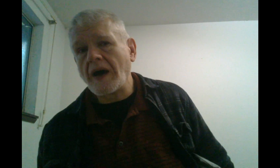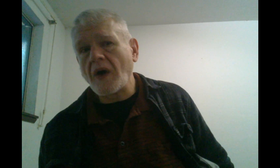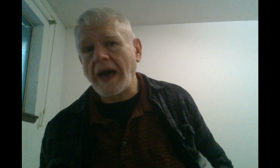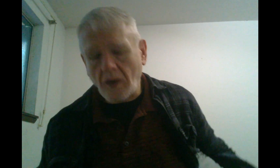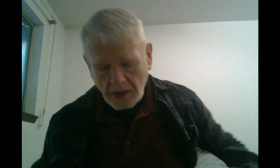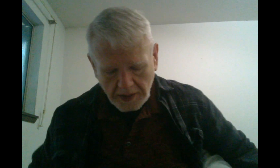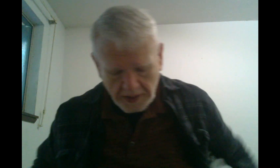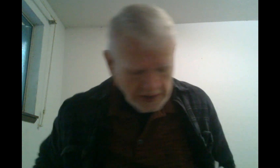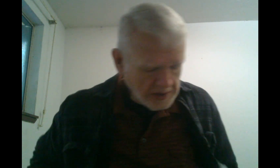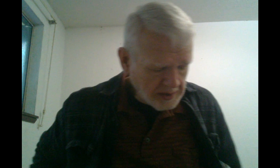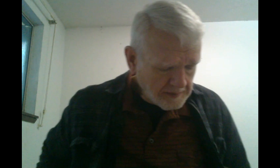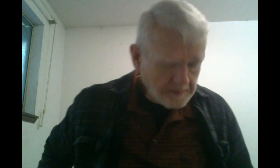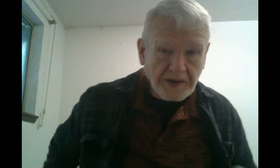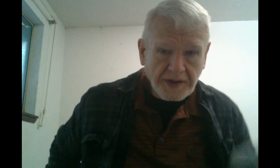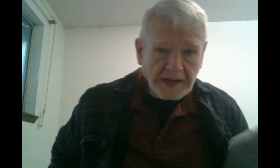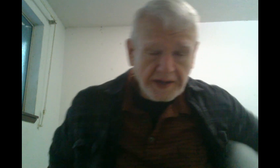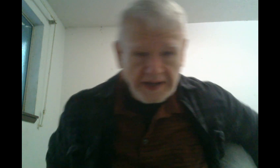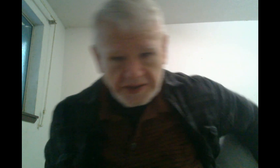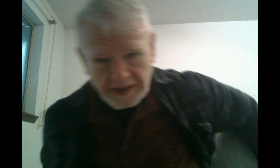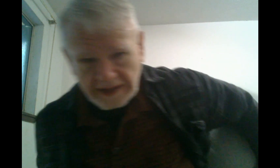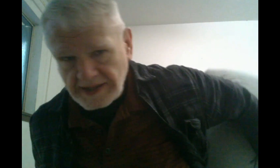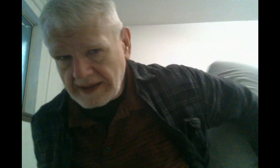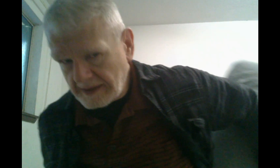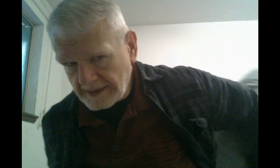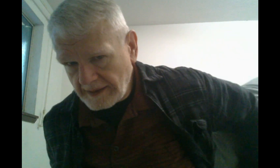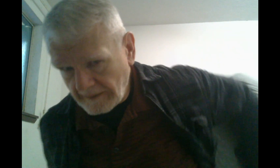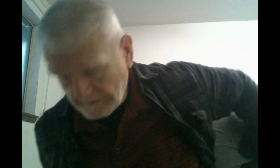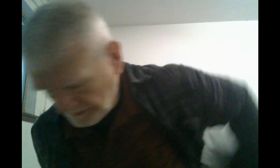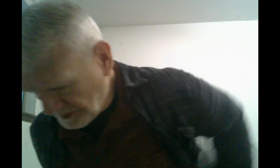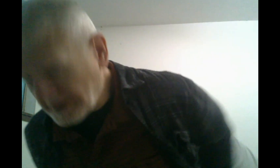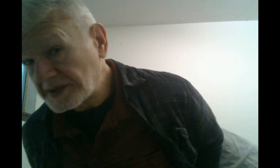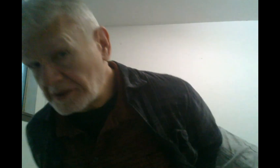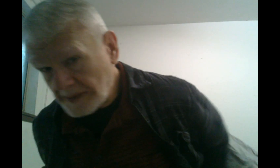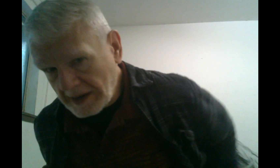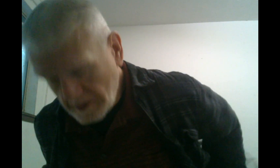ow, ow. Now, better than I did yesterday, because I had nothing at all. Excuse me here.